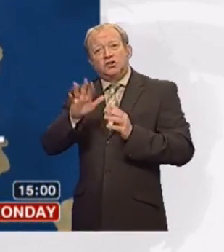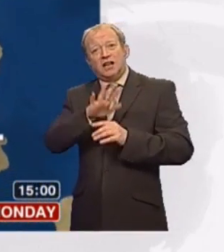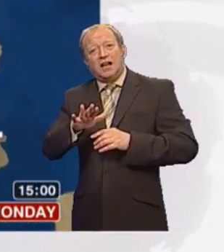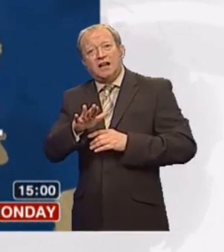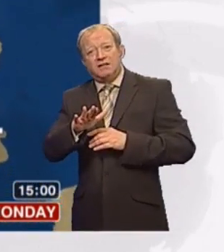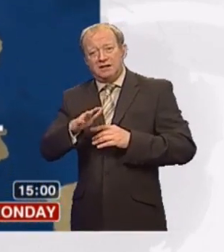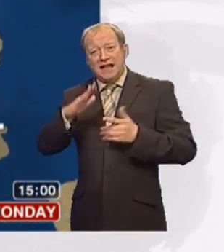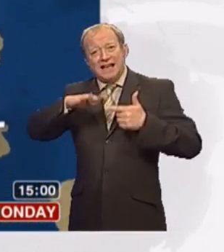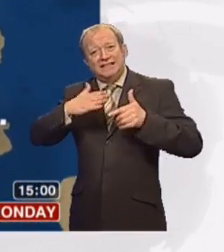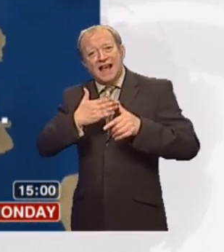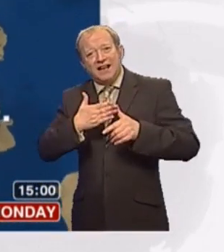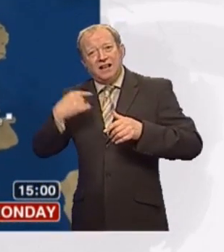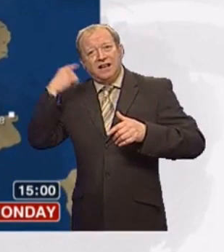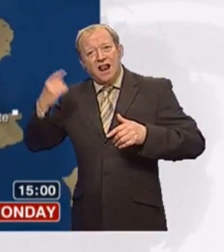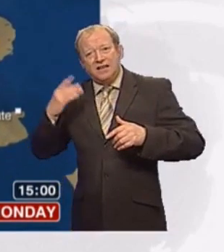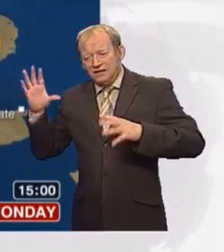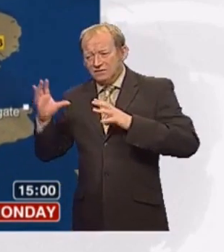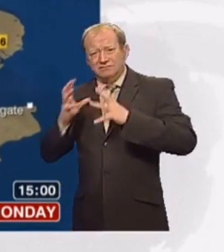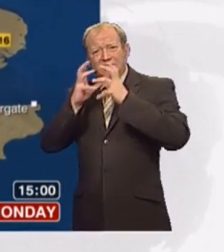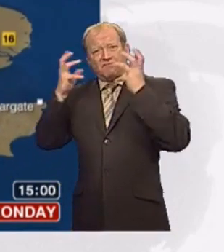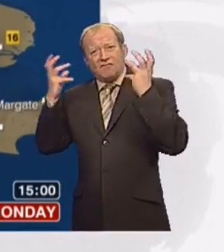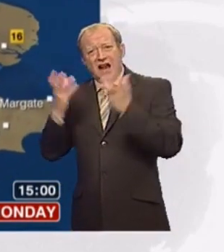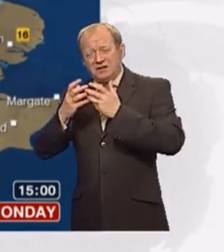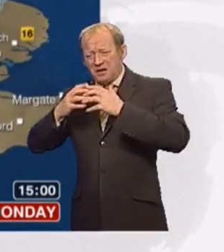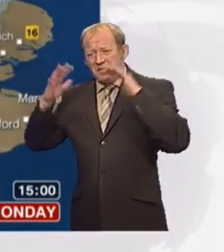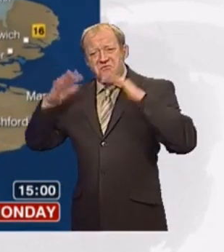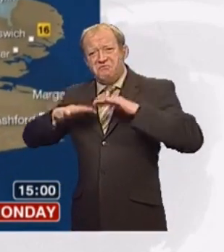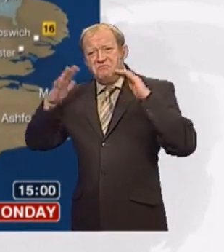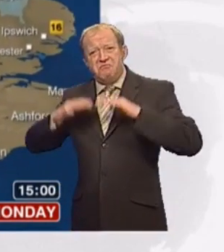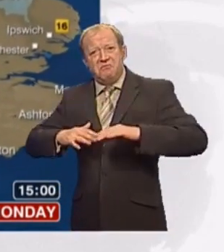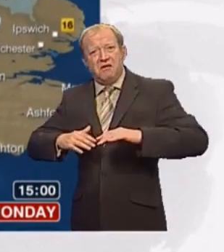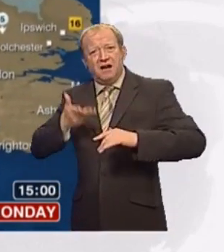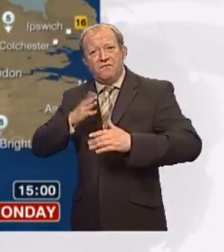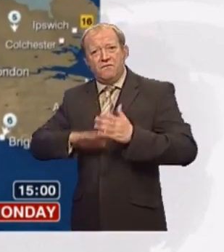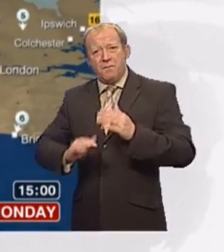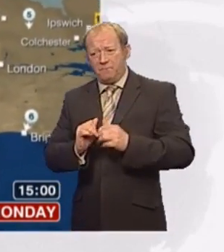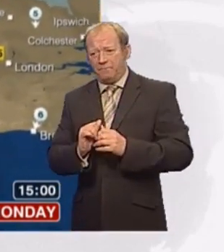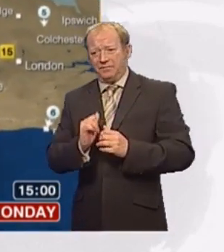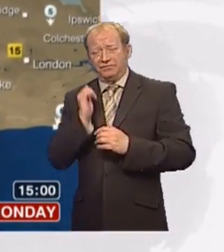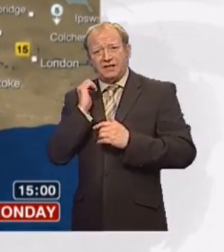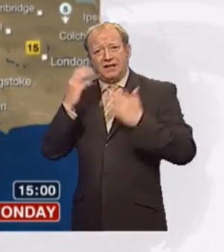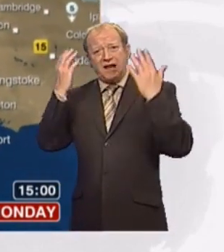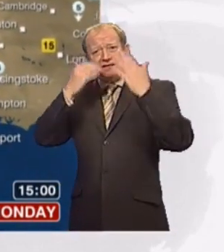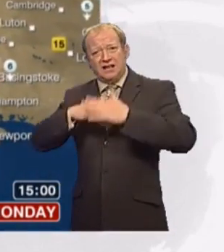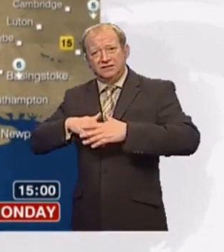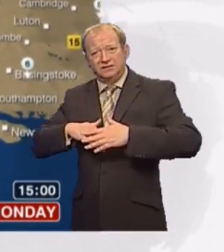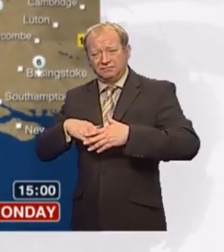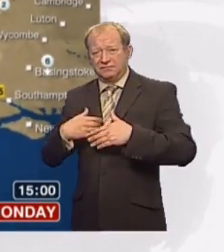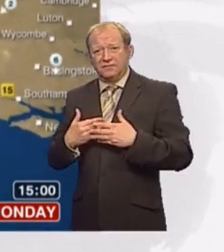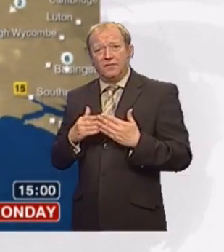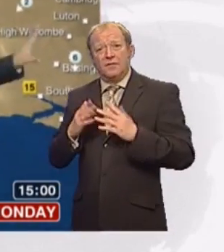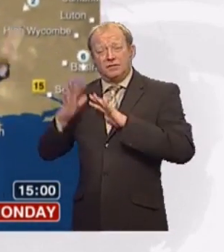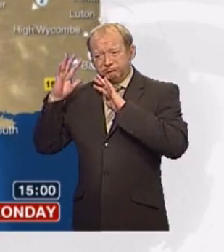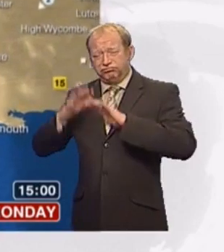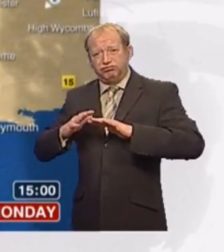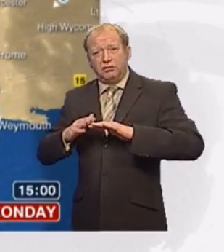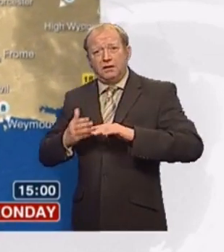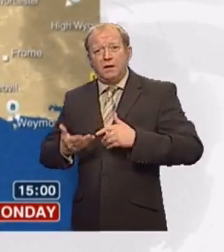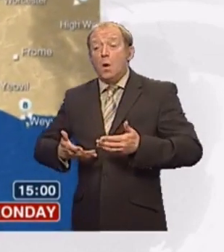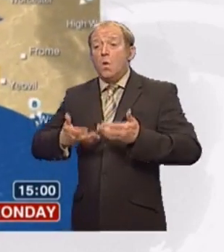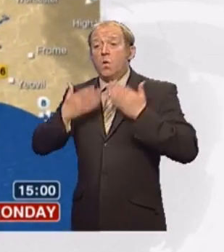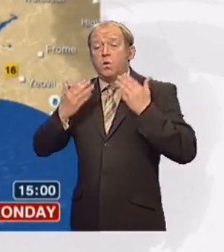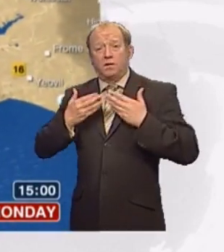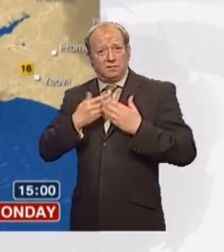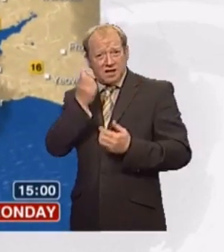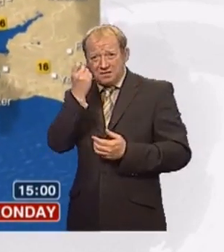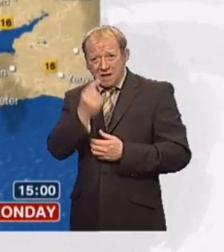the London area here, it's still cloudy. It's drizzly. It's basically the leftover of all of that rain we've been having for the last day or so. Very little wind to push